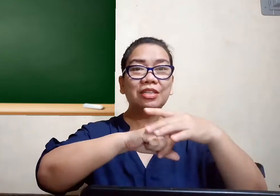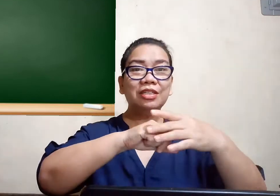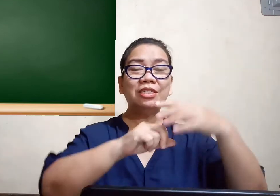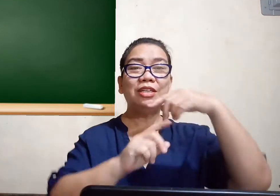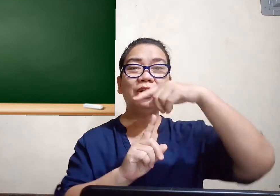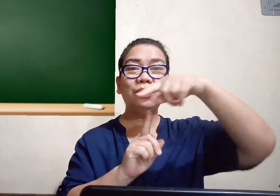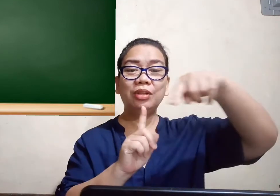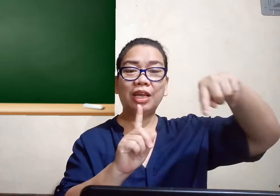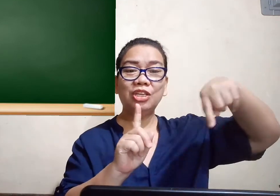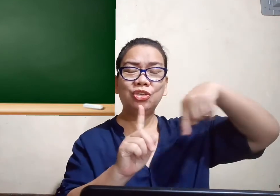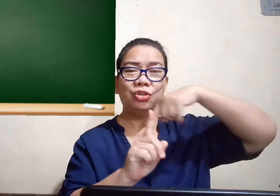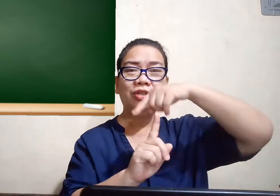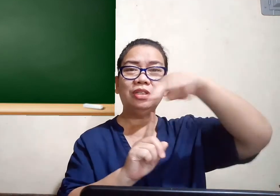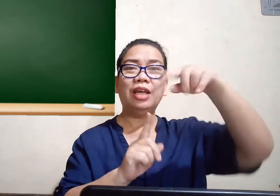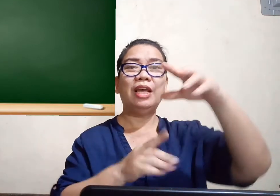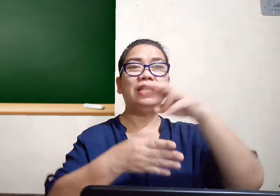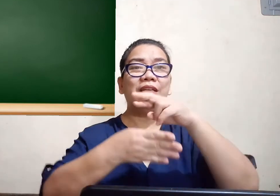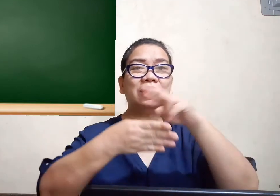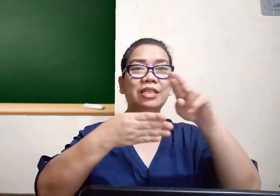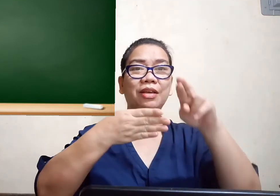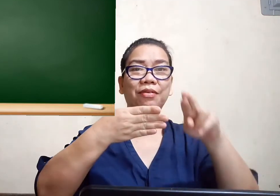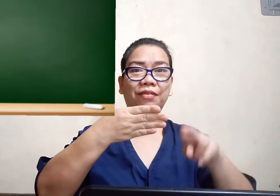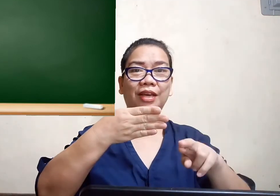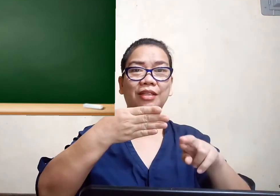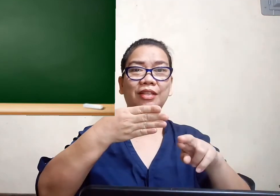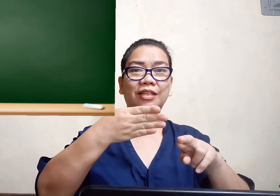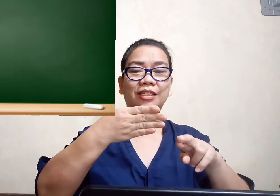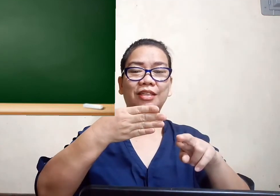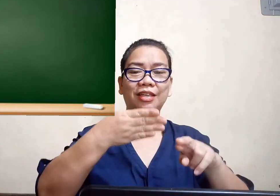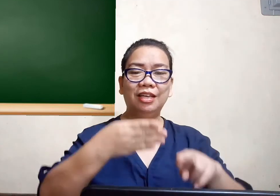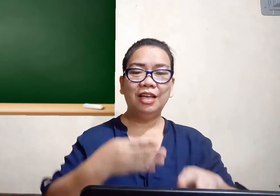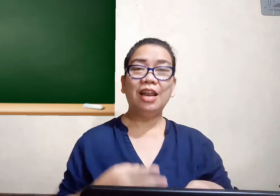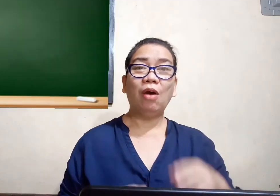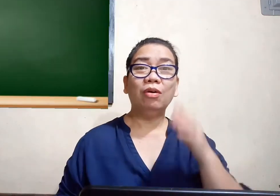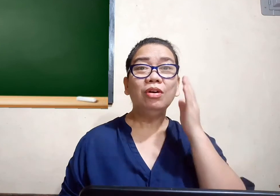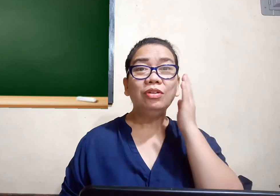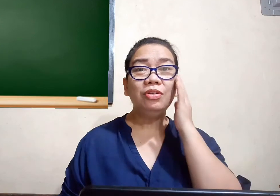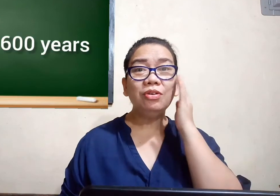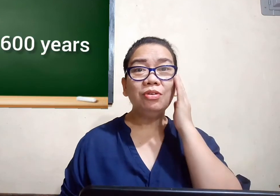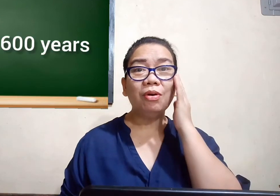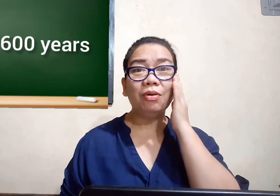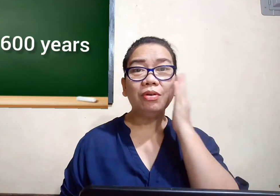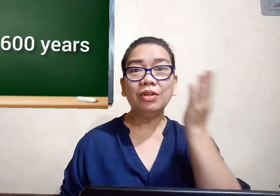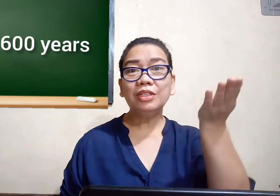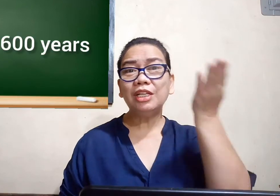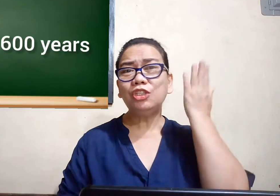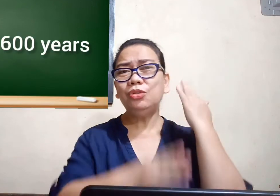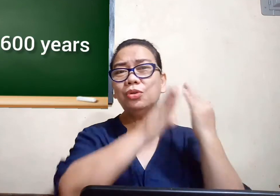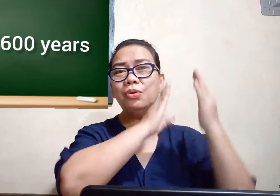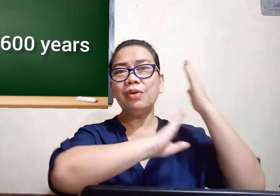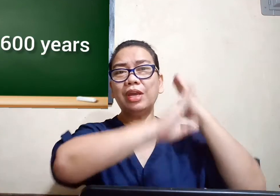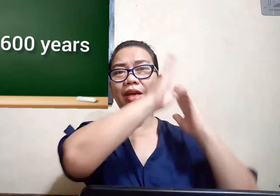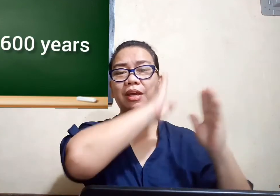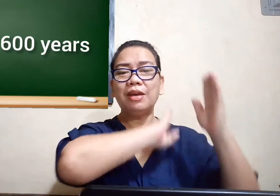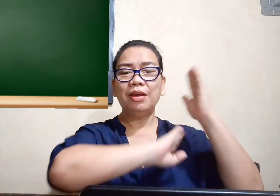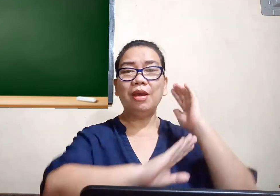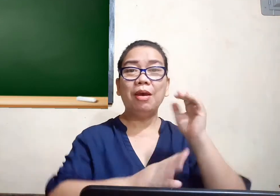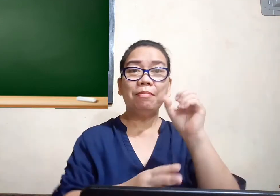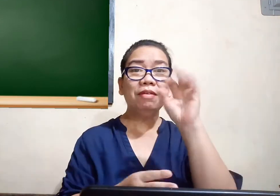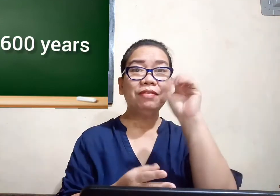rotation and its effect now do you know that during 15